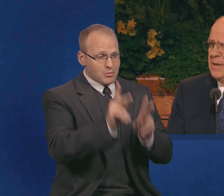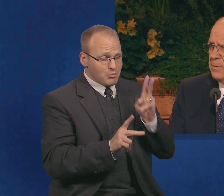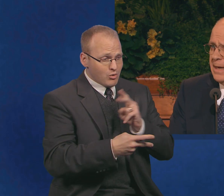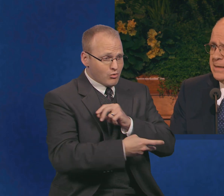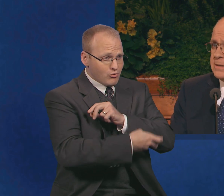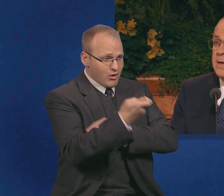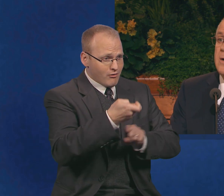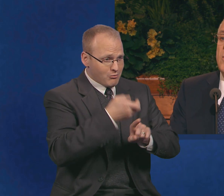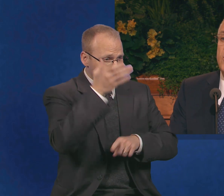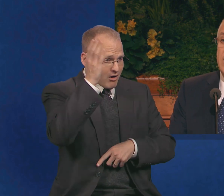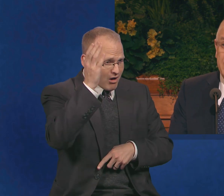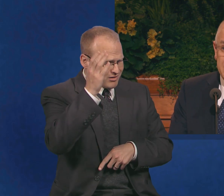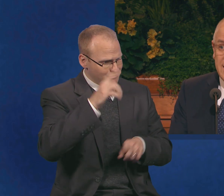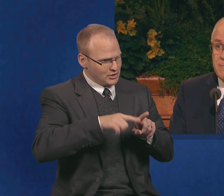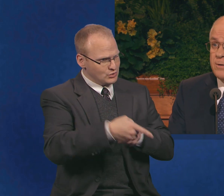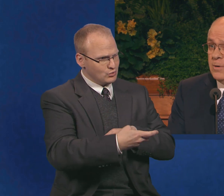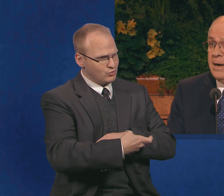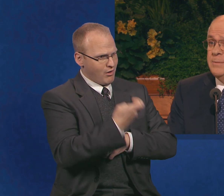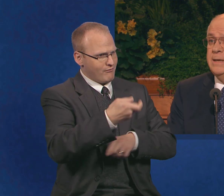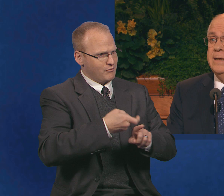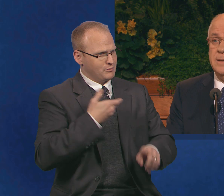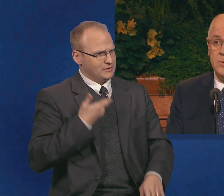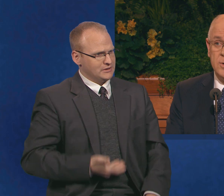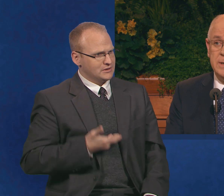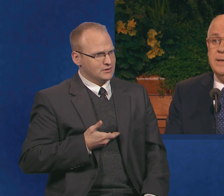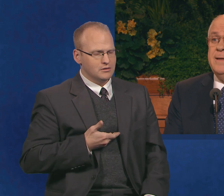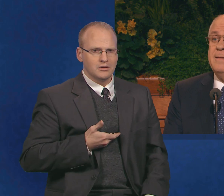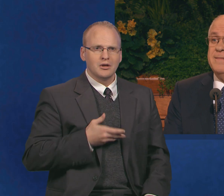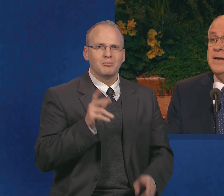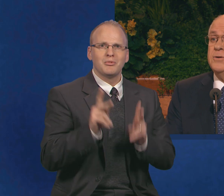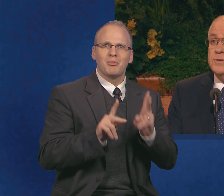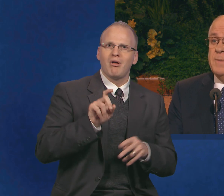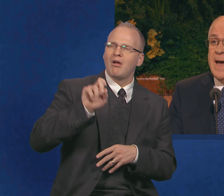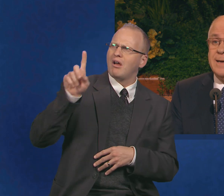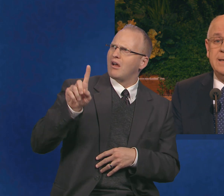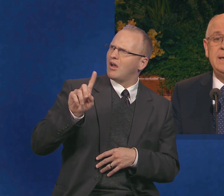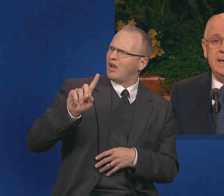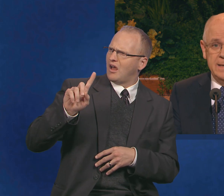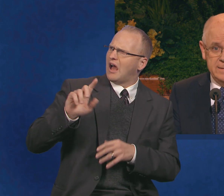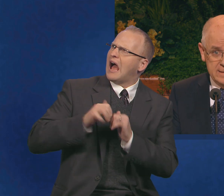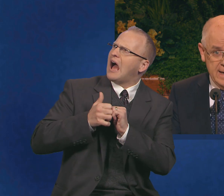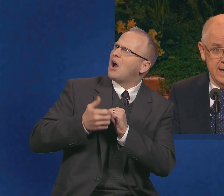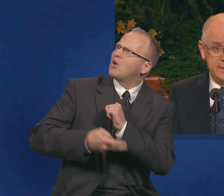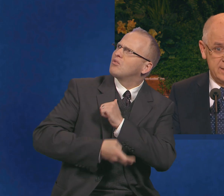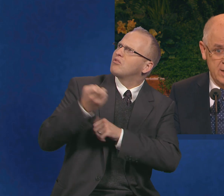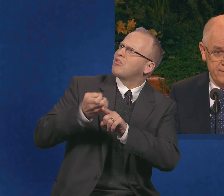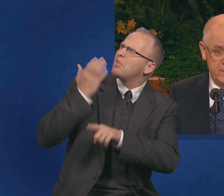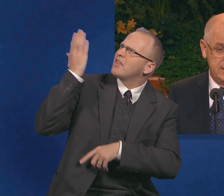people ask, Wherein have we robbed thee? And the Lord thunders back in tithes and offerings.